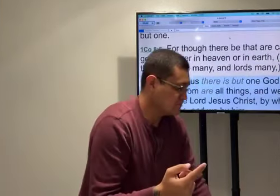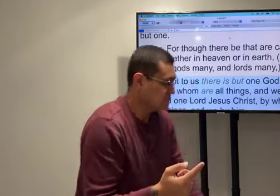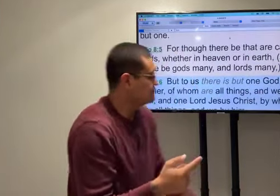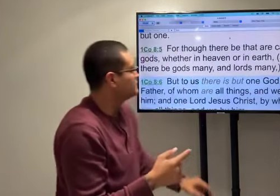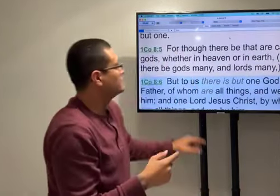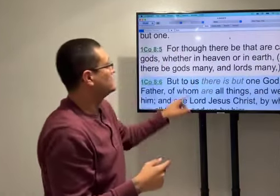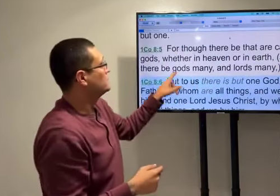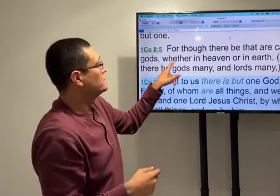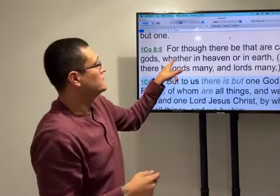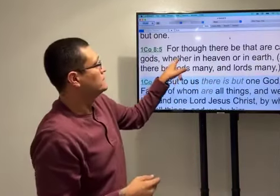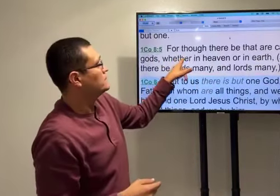Let's back up one more.